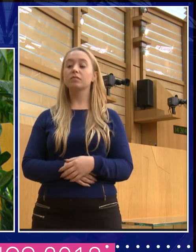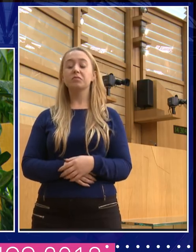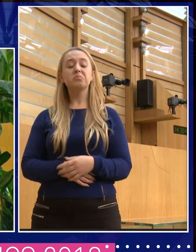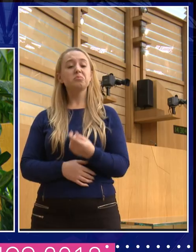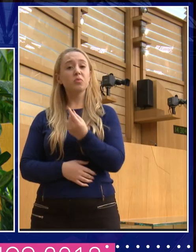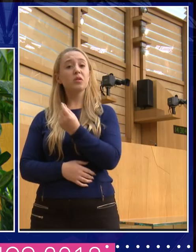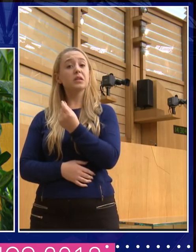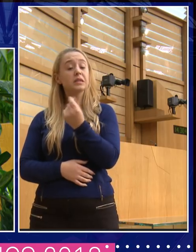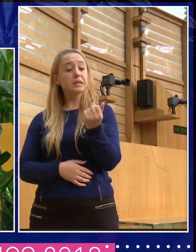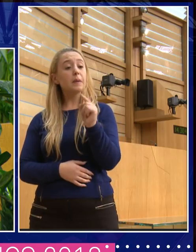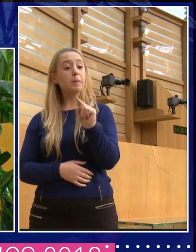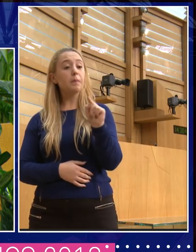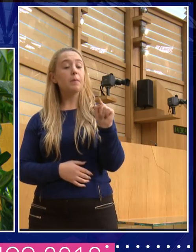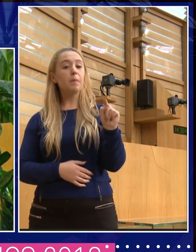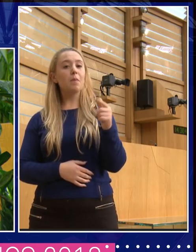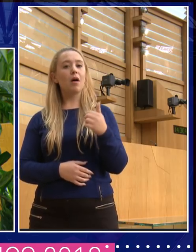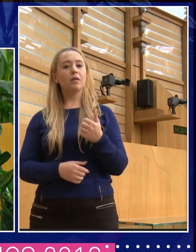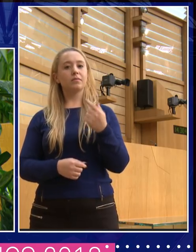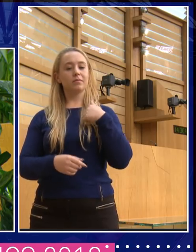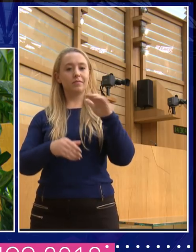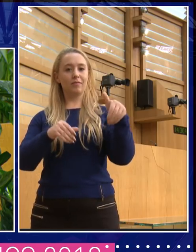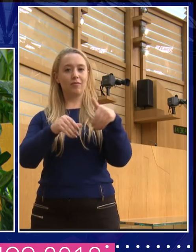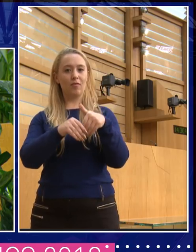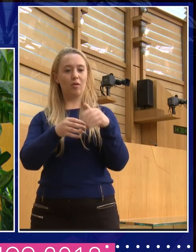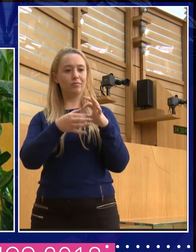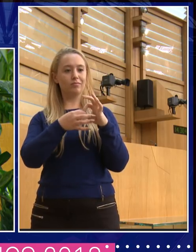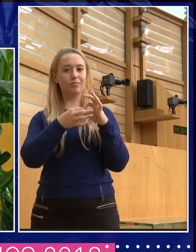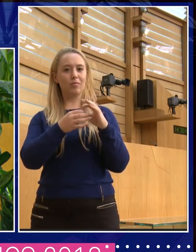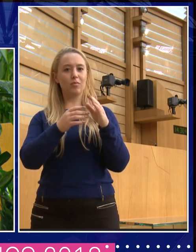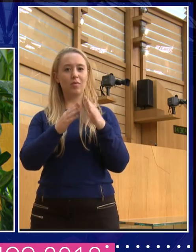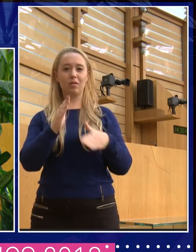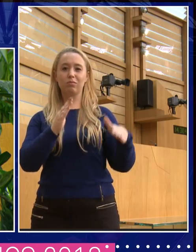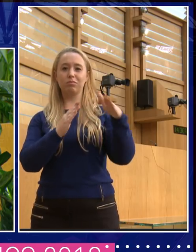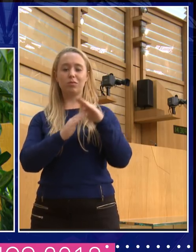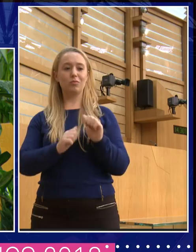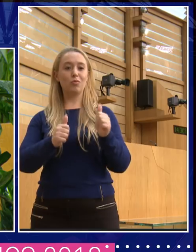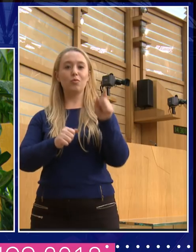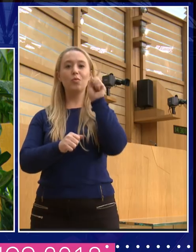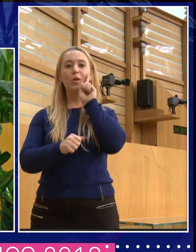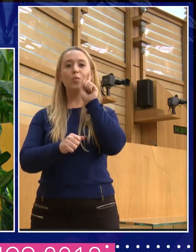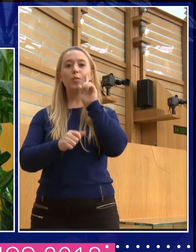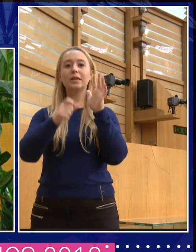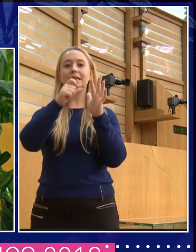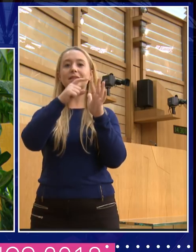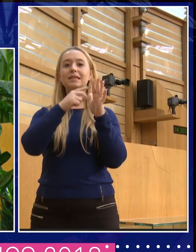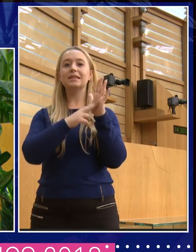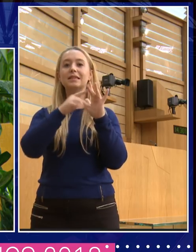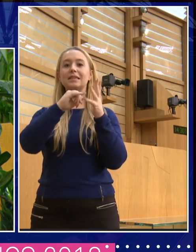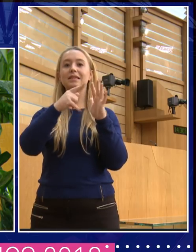another grey-haired, excellent, actually, Denison of Glasgow, Denise Minor, a